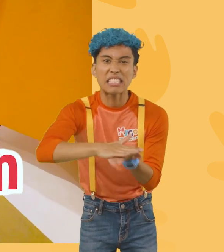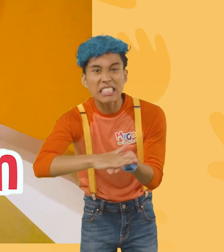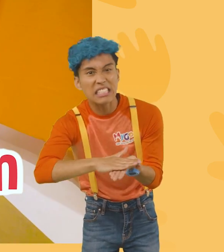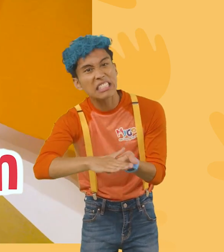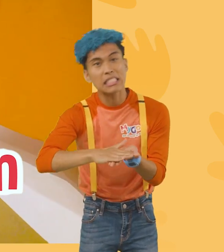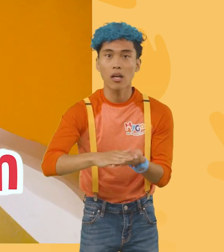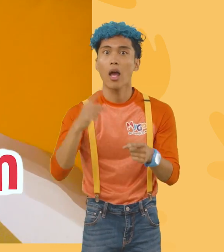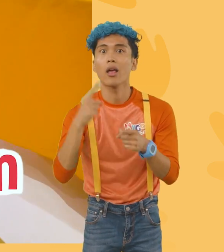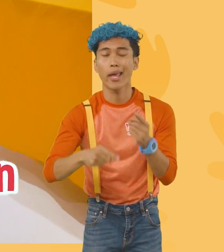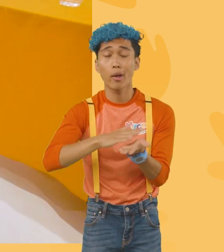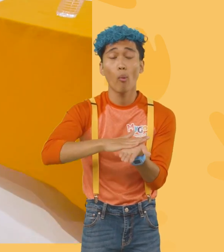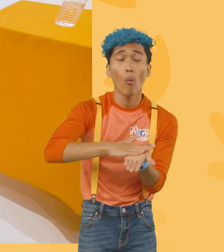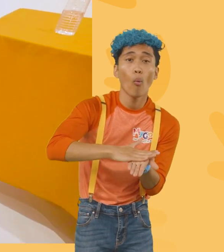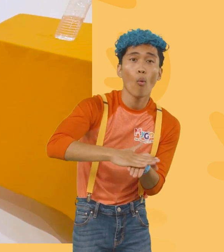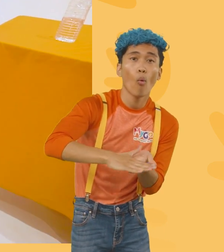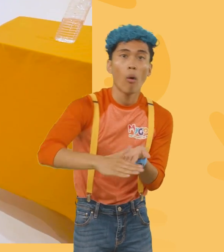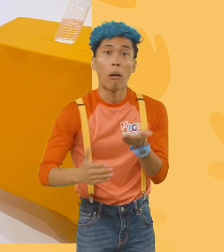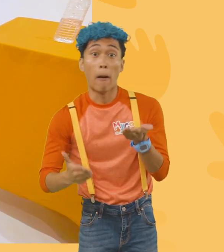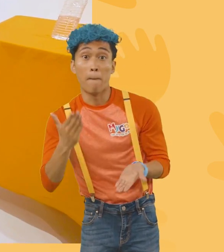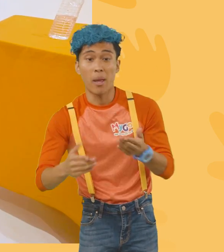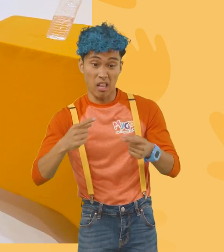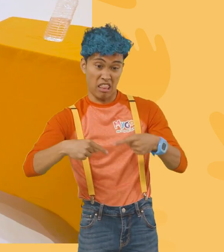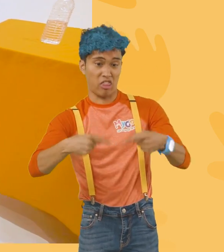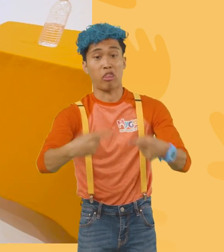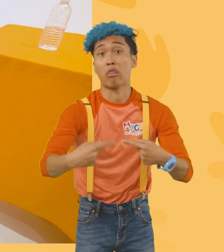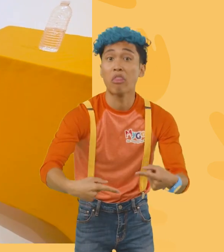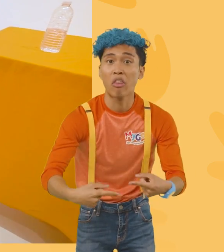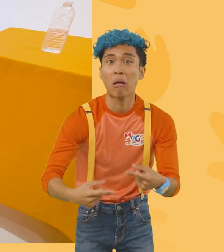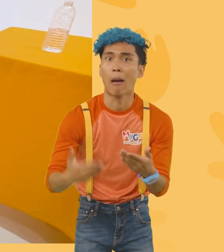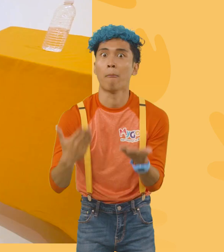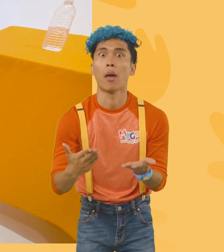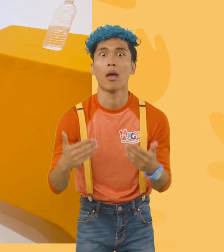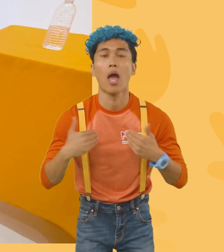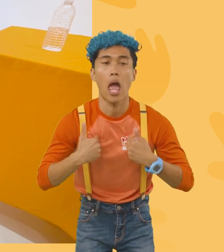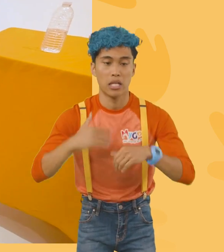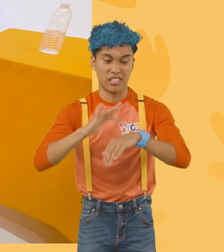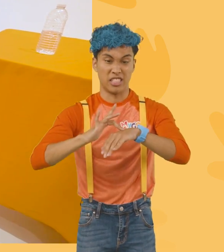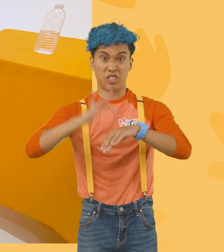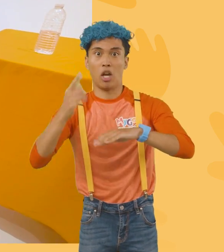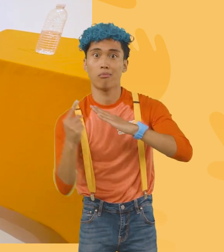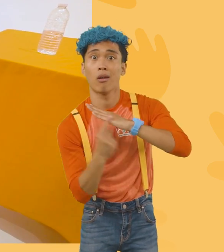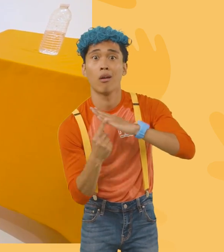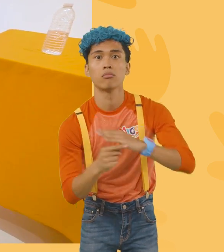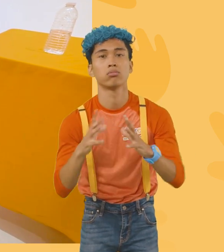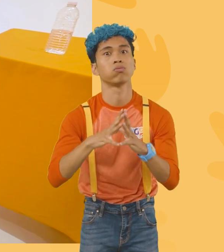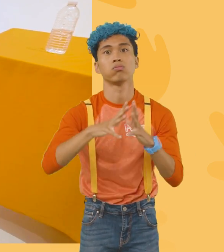can't slide or maybe it rolls compared to, you know, maybe there's sharp edges. There's just so many things that,